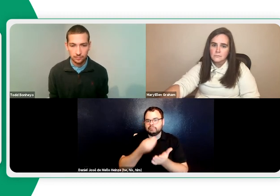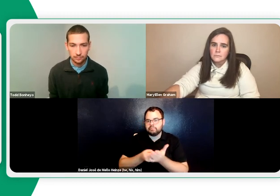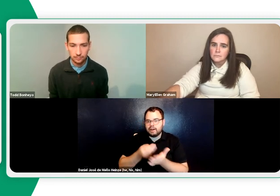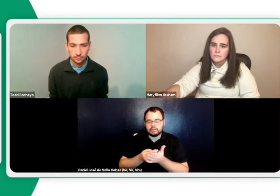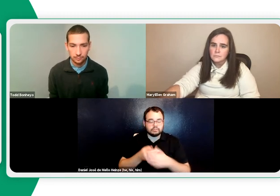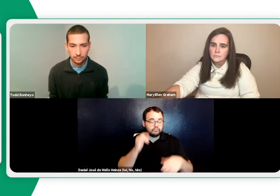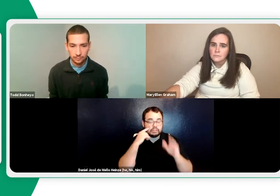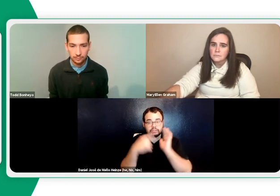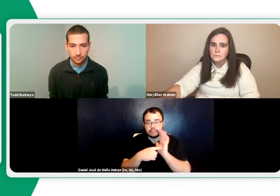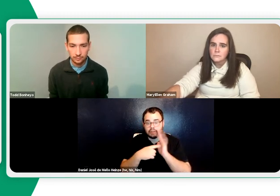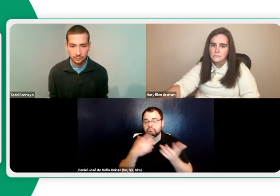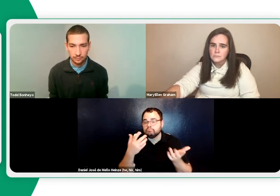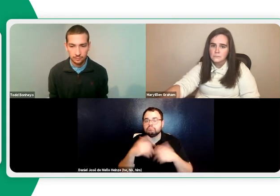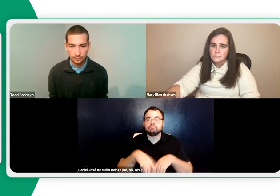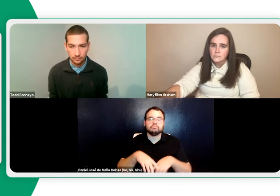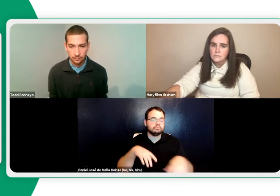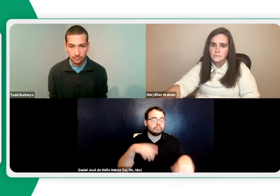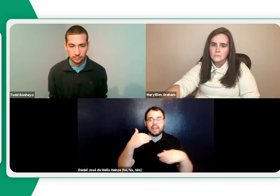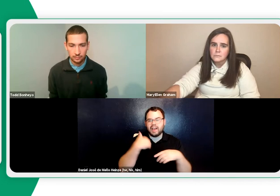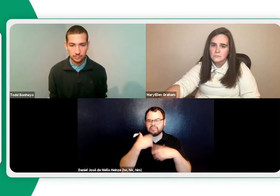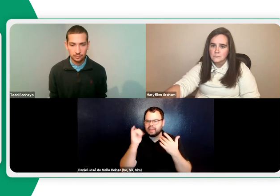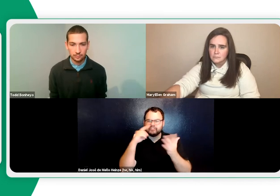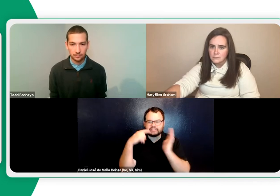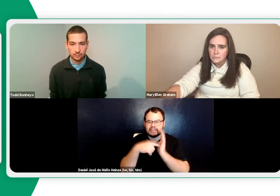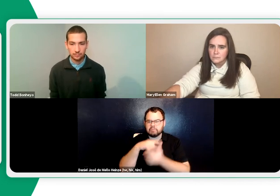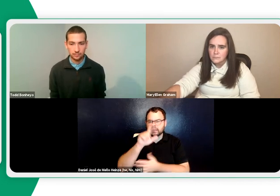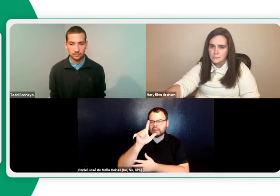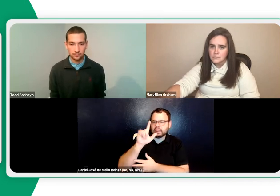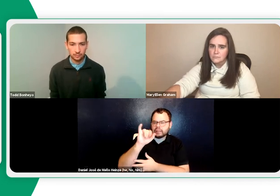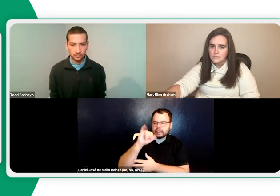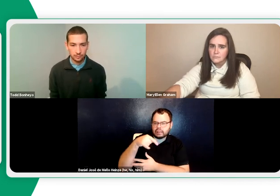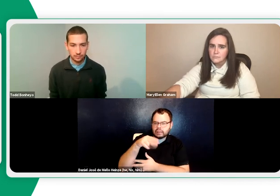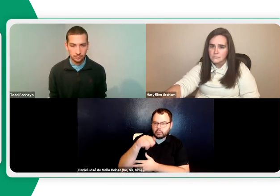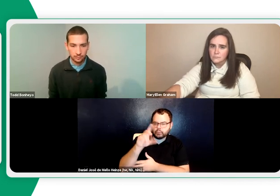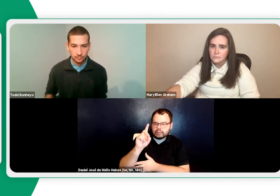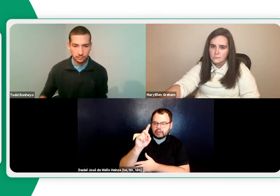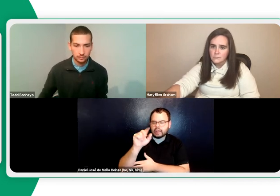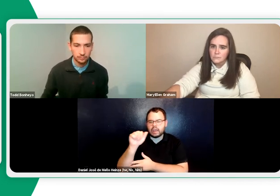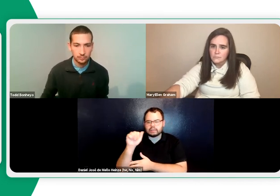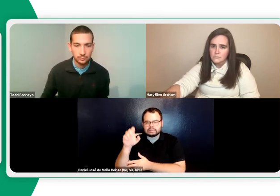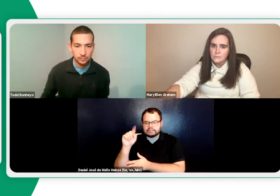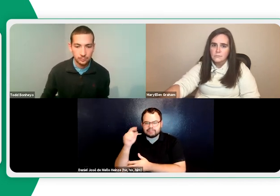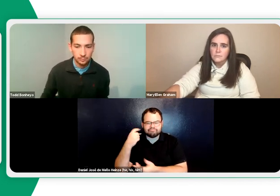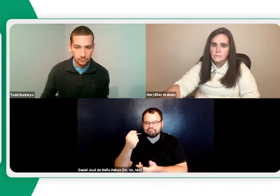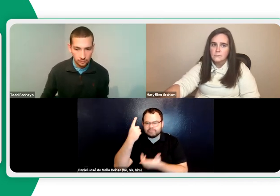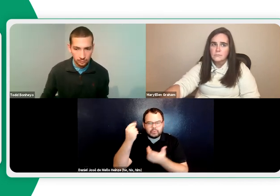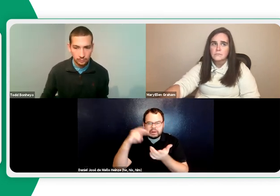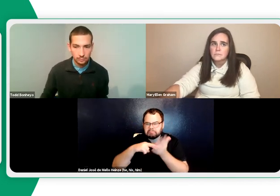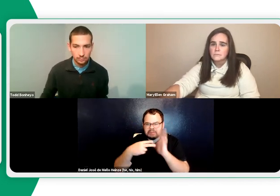to different personal finance subjects. For example, liquid assets.